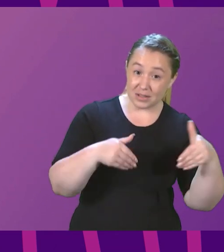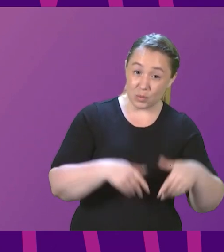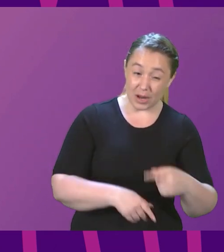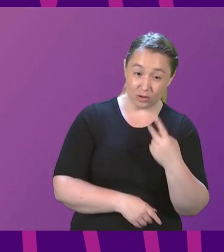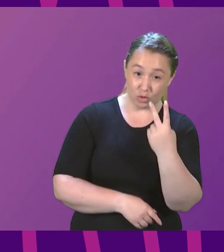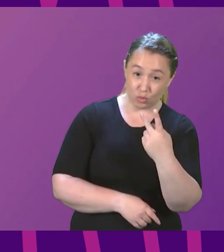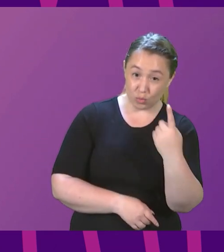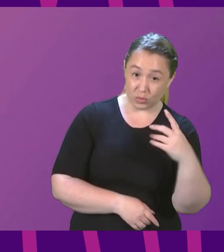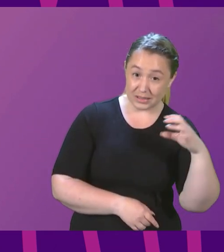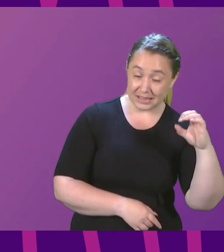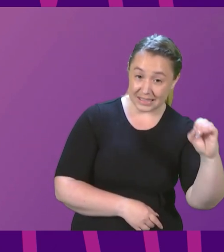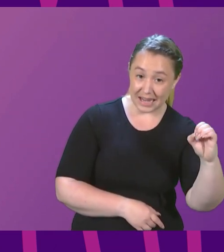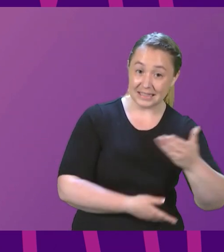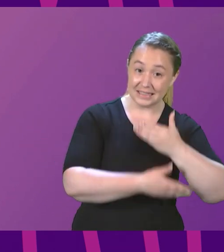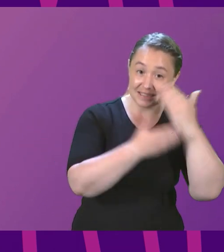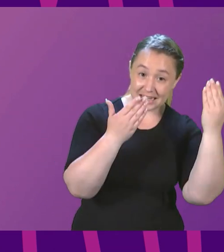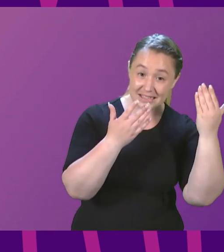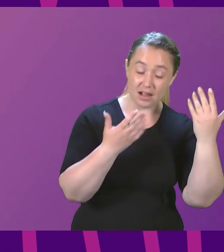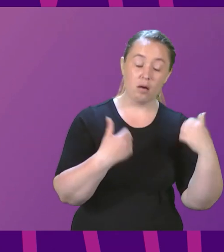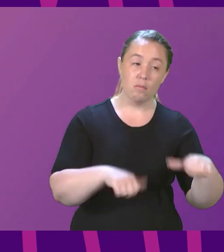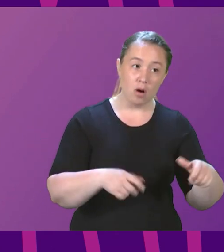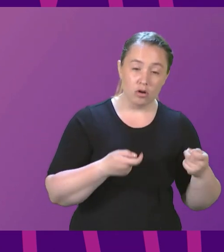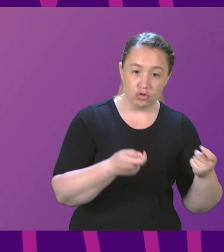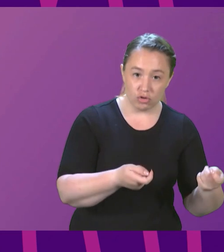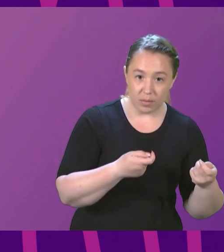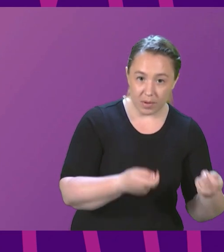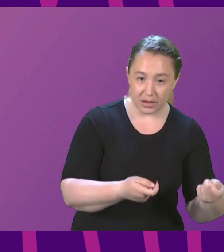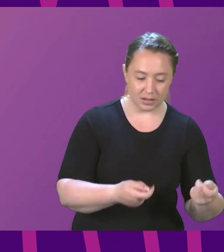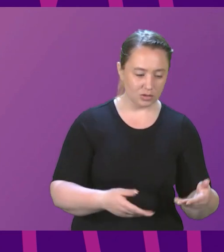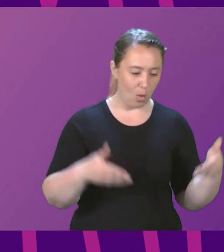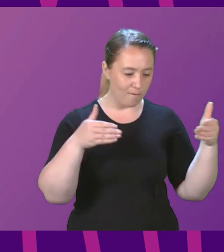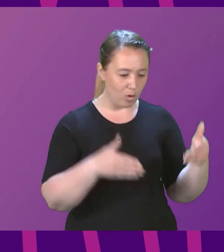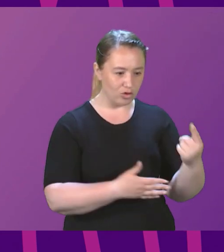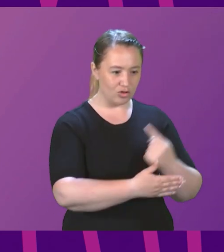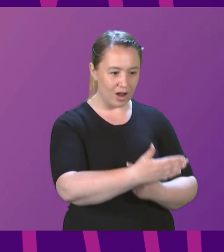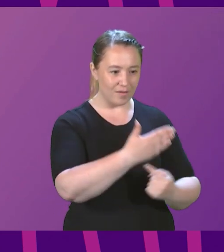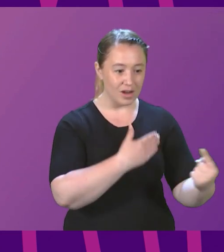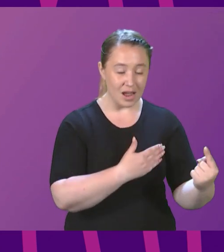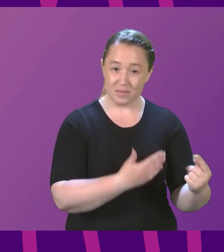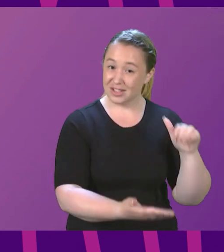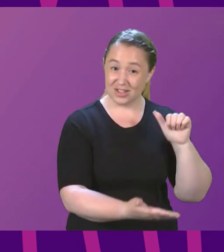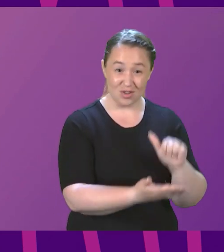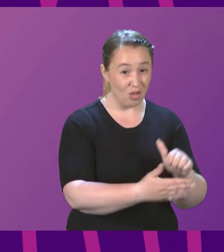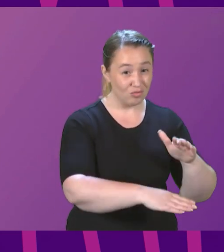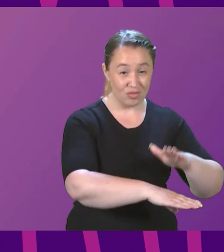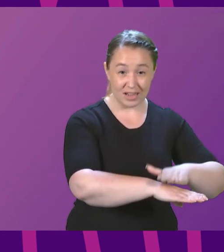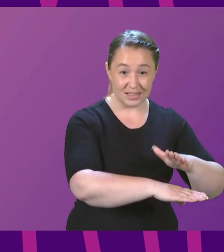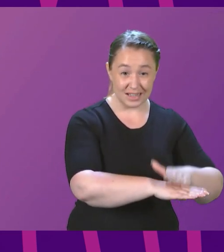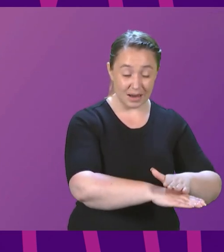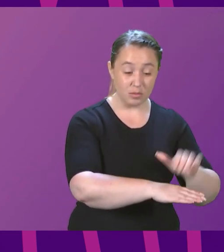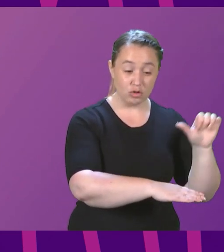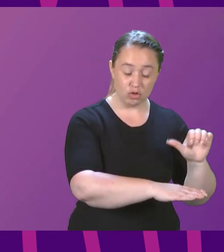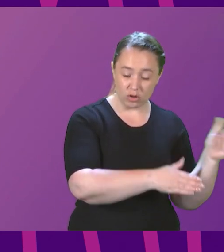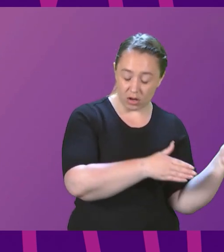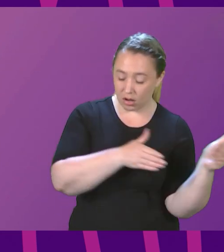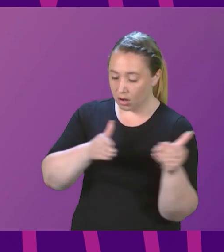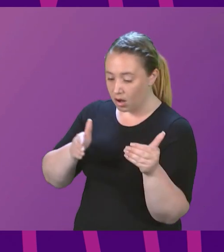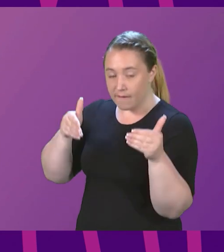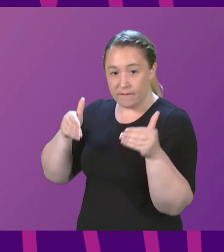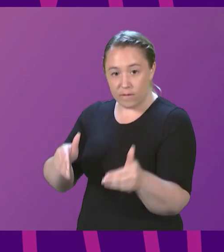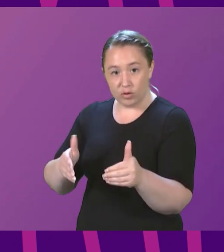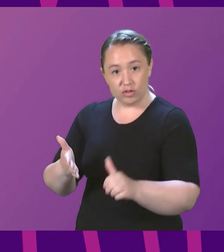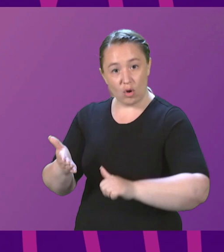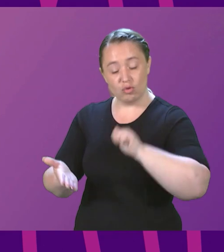is the wrong priority? And when will you shift the focus away from division and grievance and onto real issues like